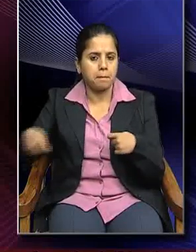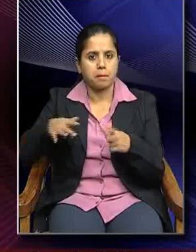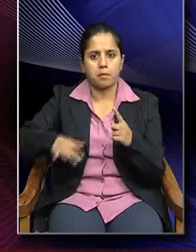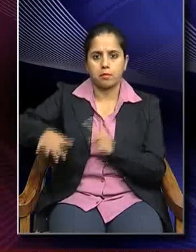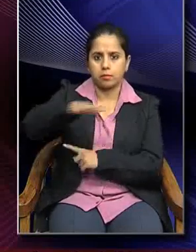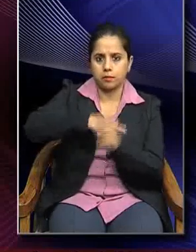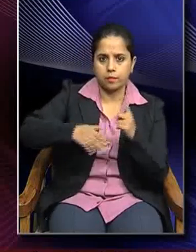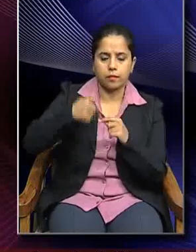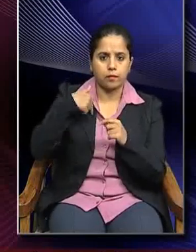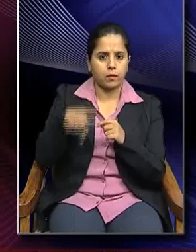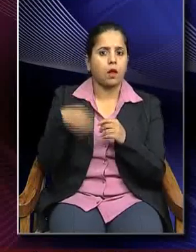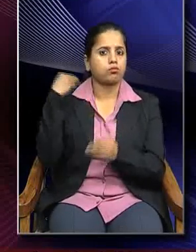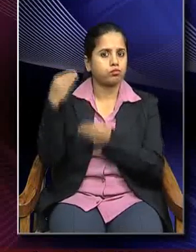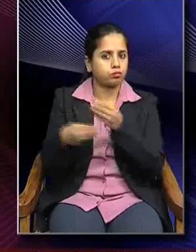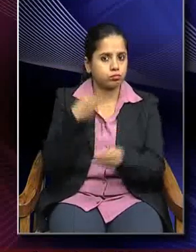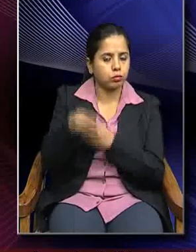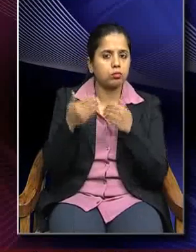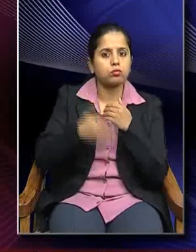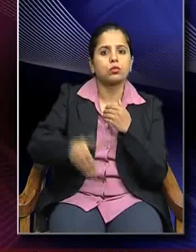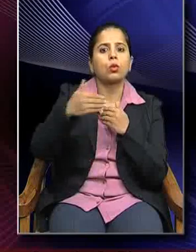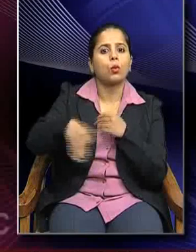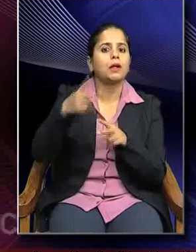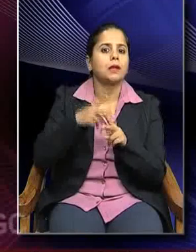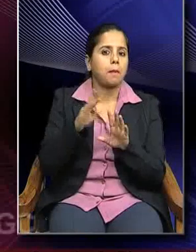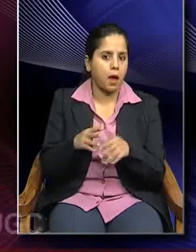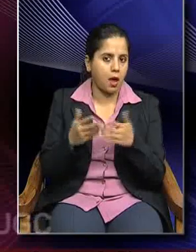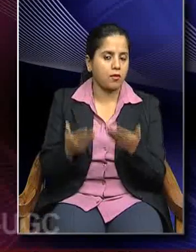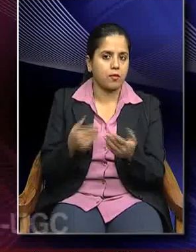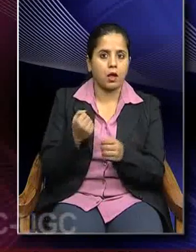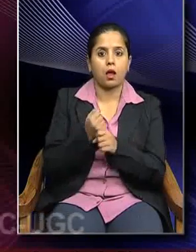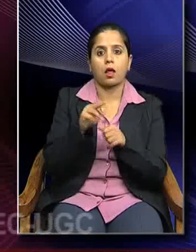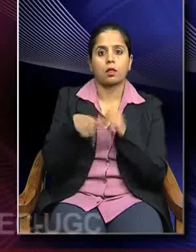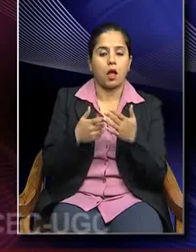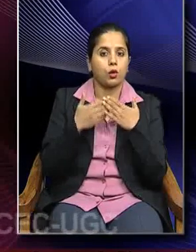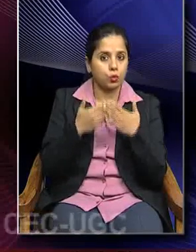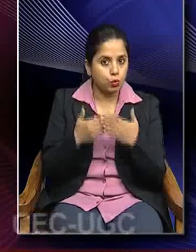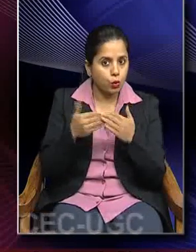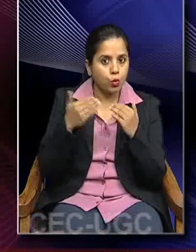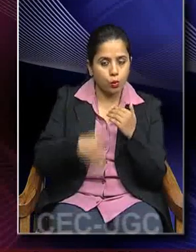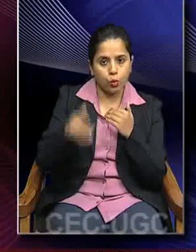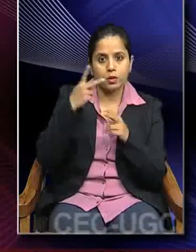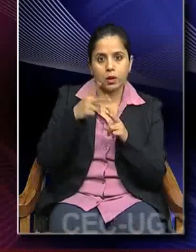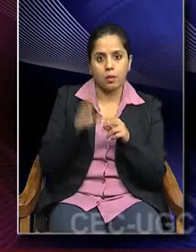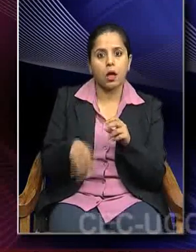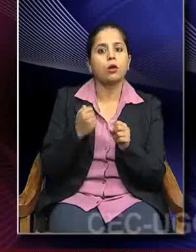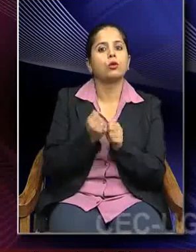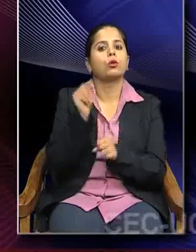area to which these traditions continued. Gandhar school continued up to Gupta